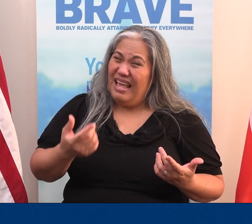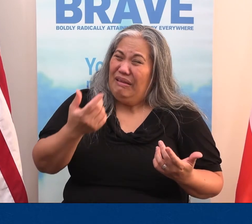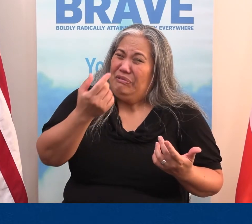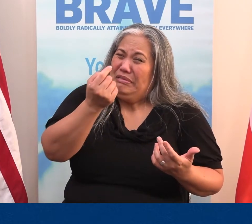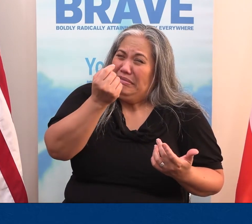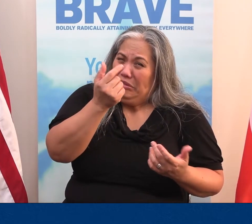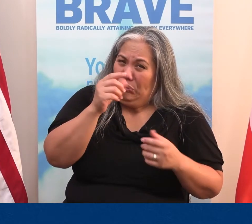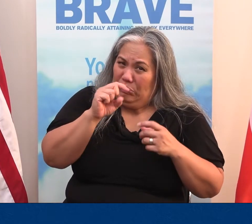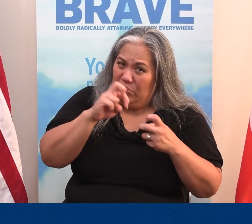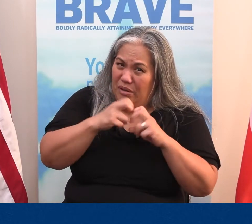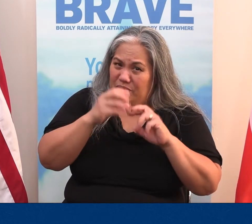I have a little problem, teacher.